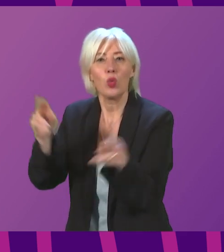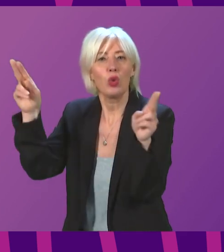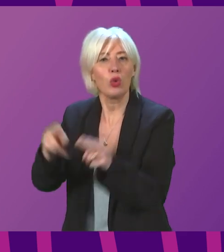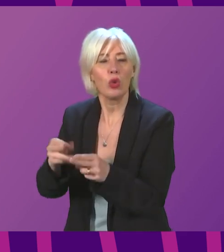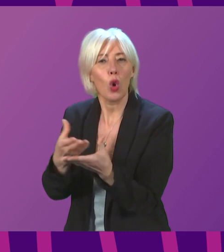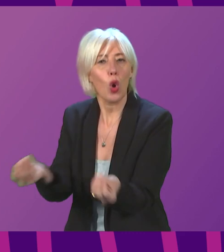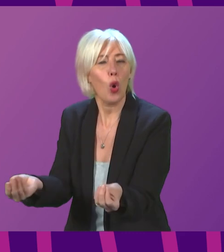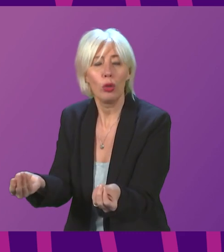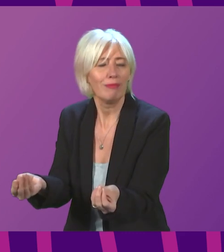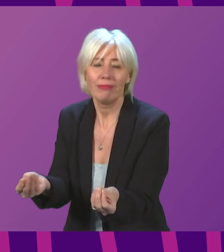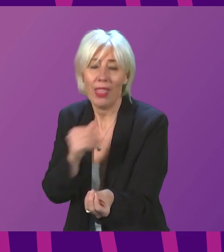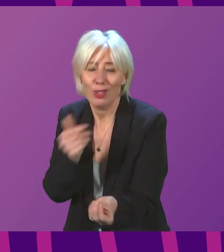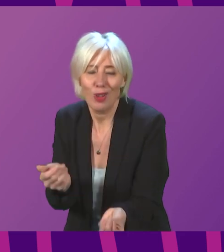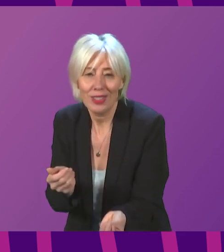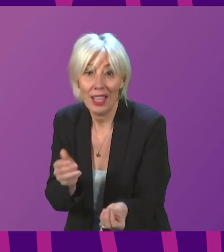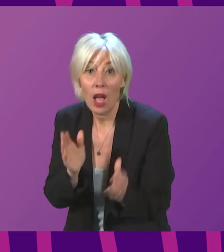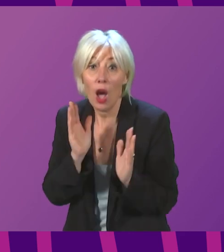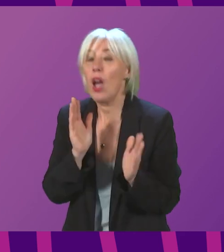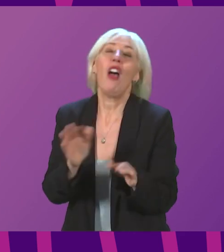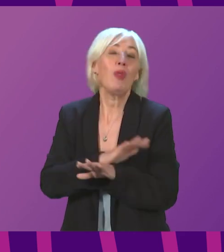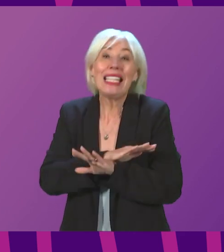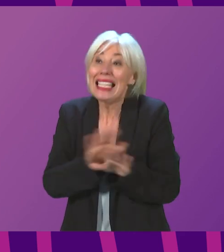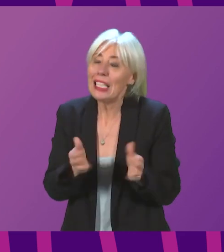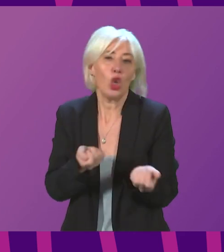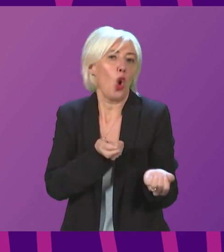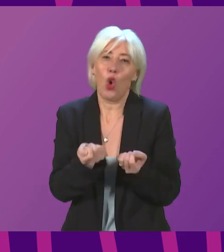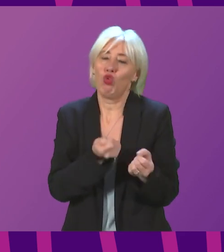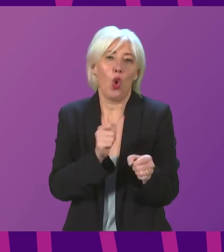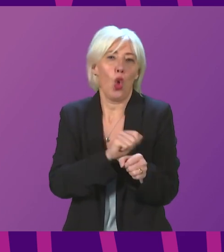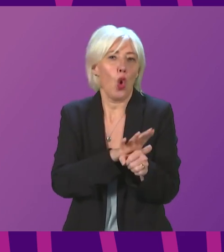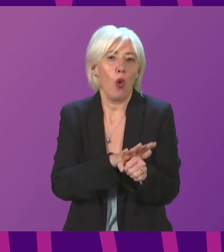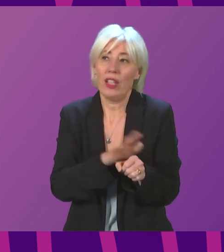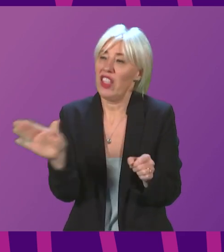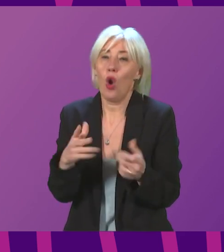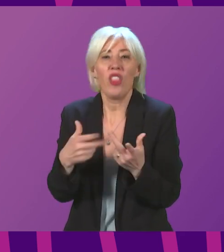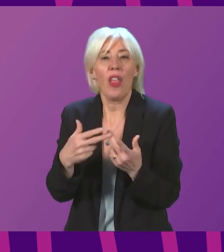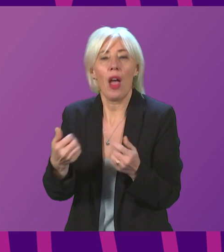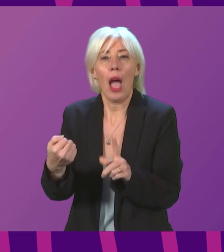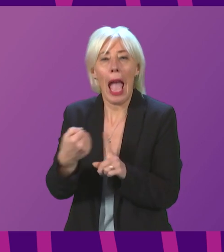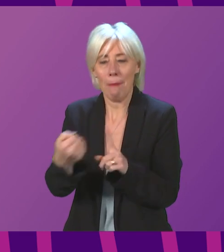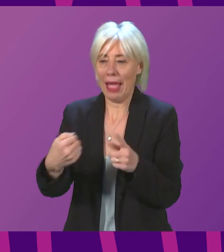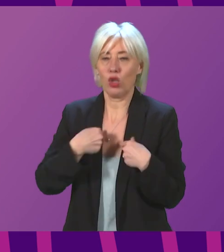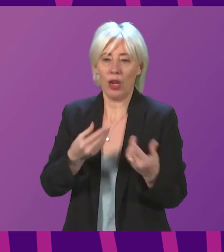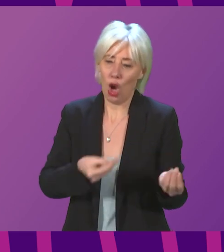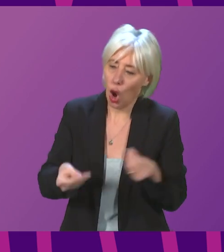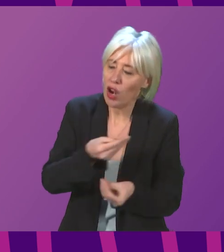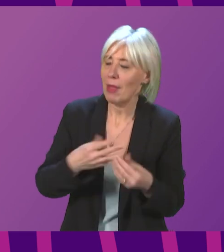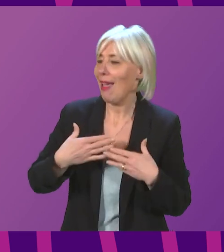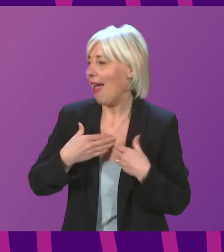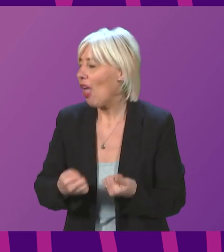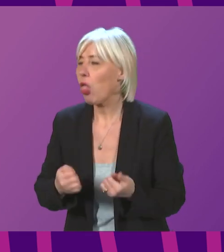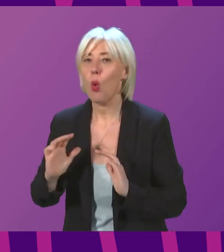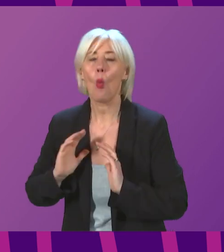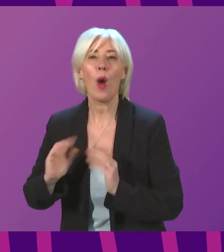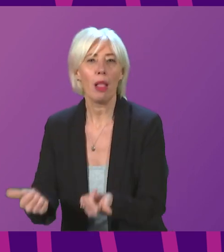the case. If we did not control COVID all of these other impacts the direct health impacts, the impacts on the economy, the impacts on well-being